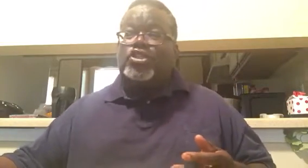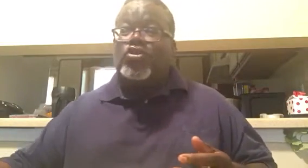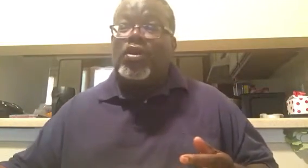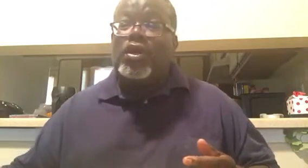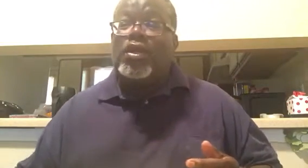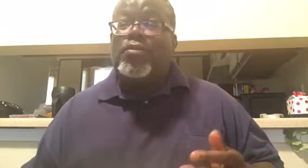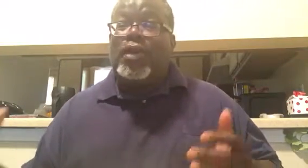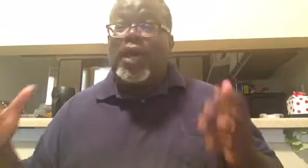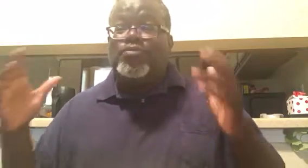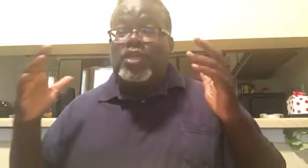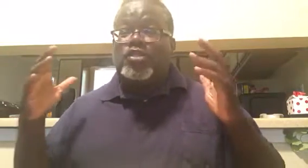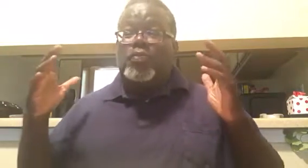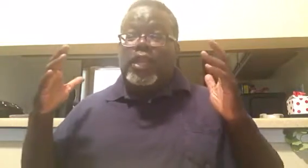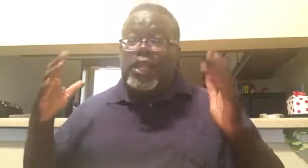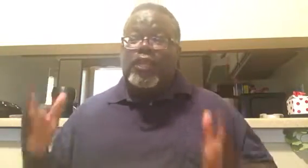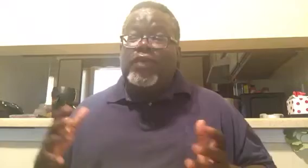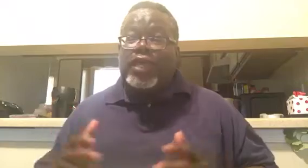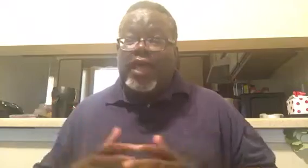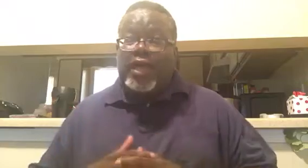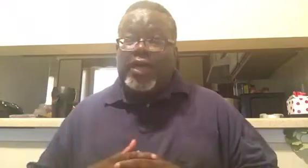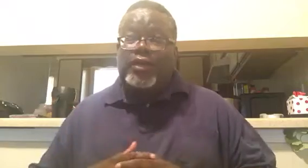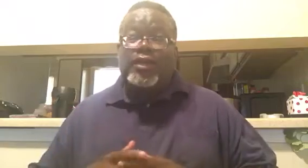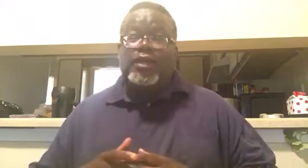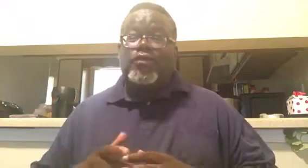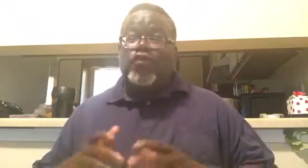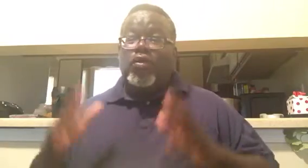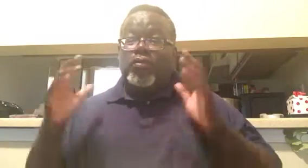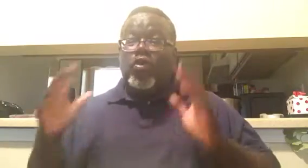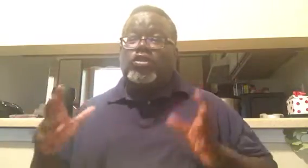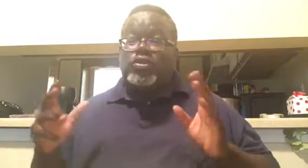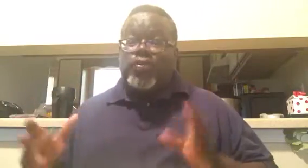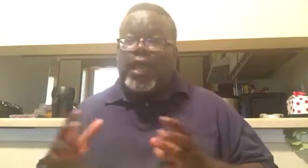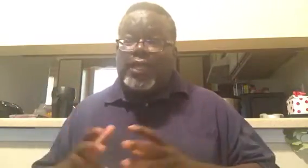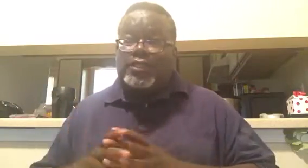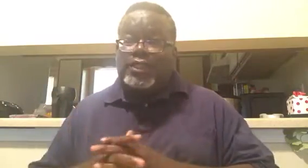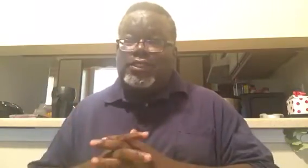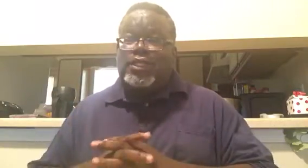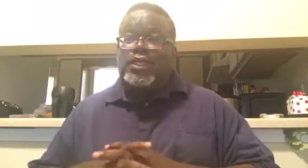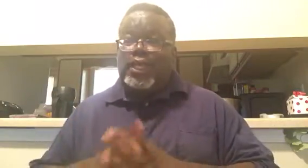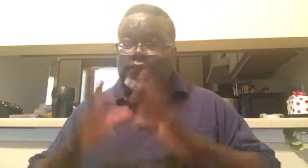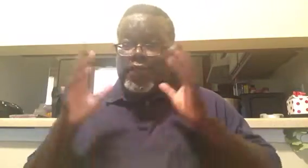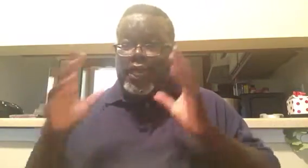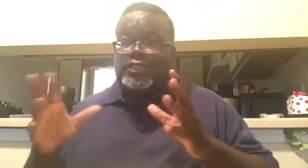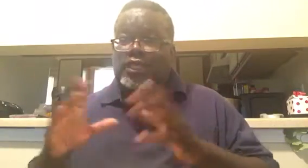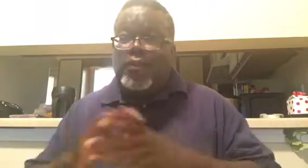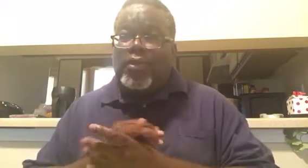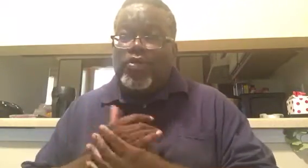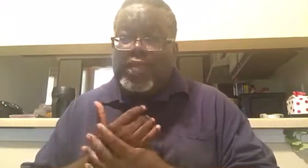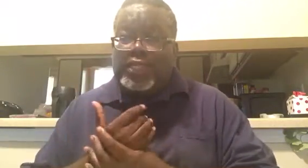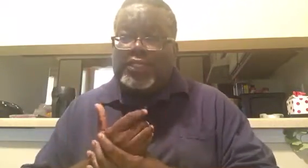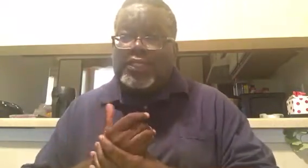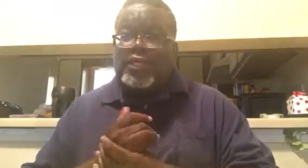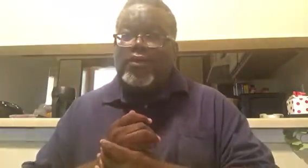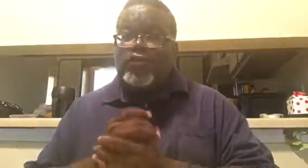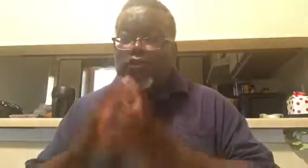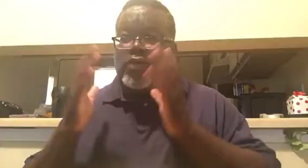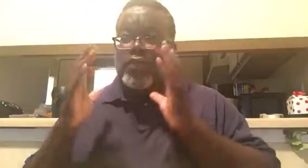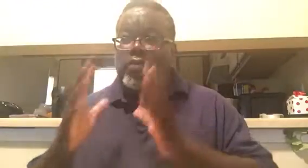sure, but I'm just believing God for more surprises in the next couple of weeks for the